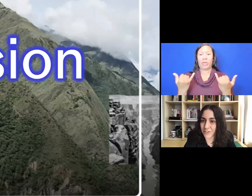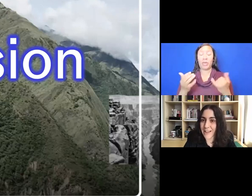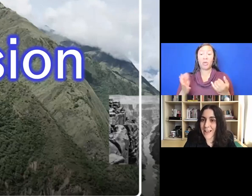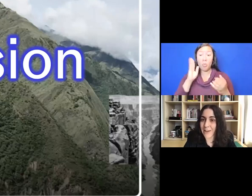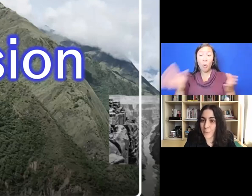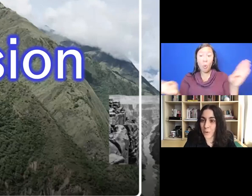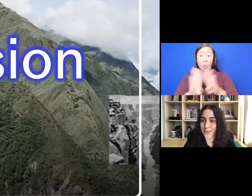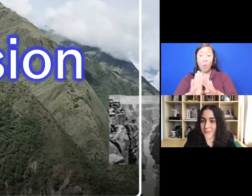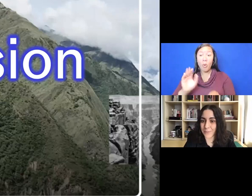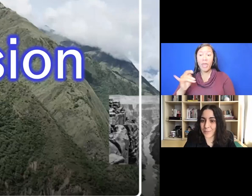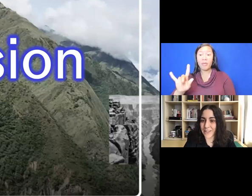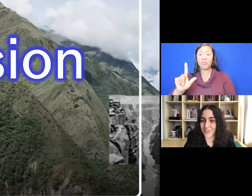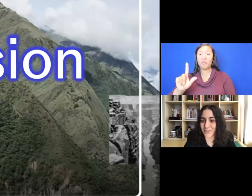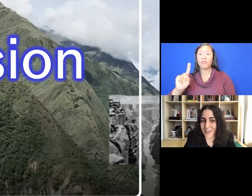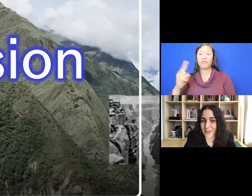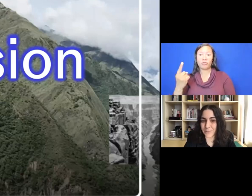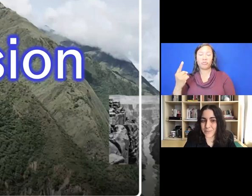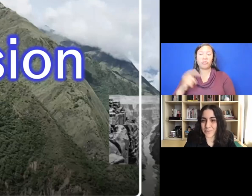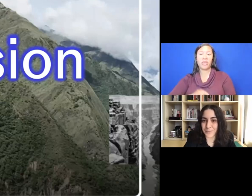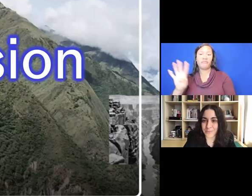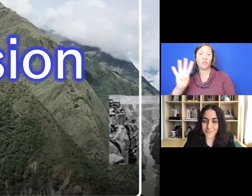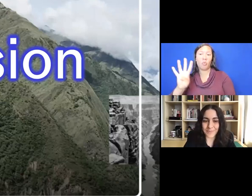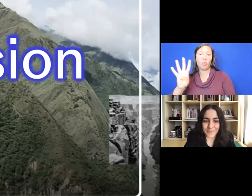1st at 4pm Eastern Time.